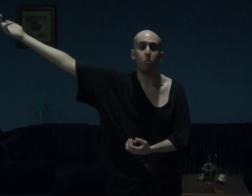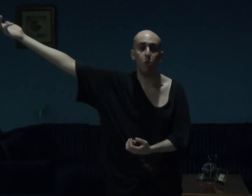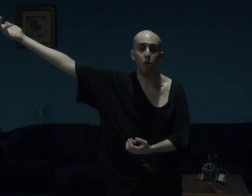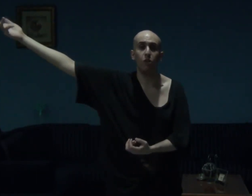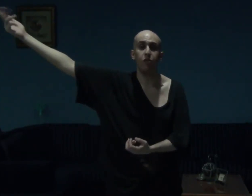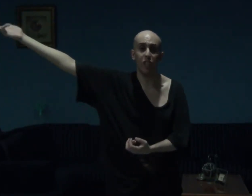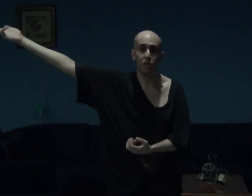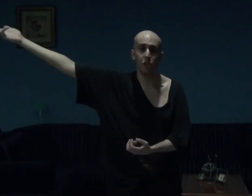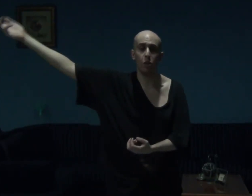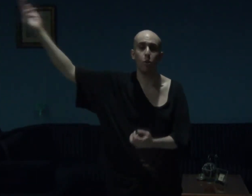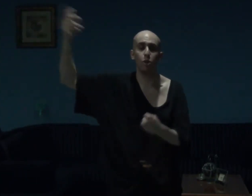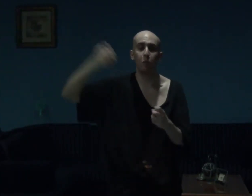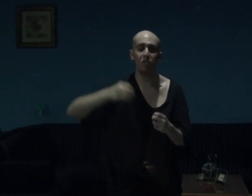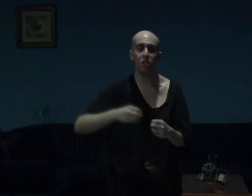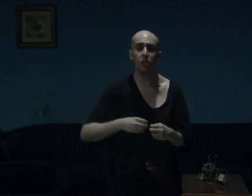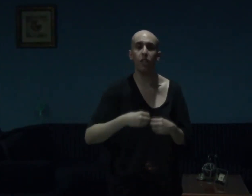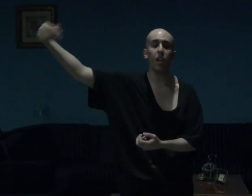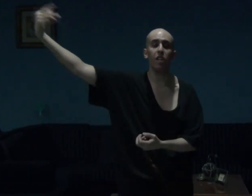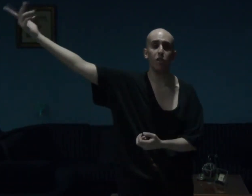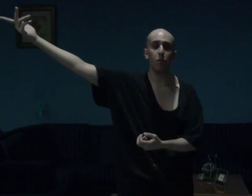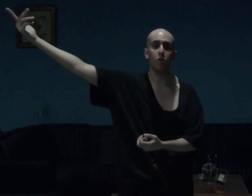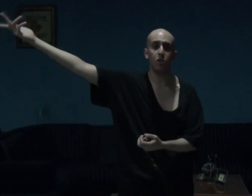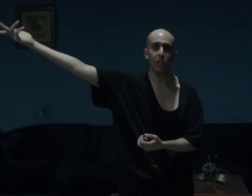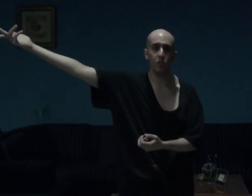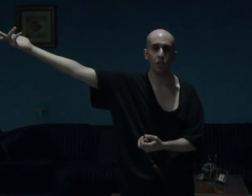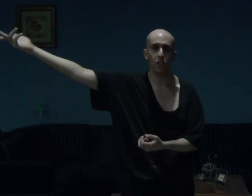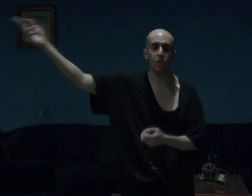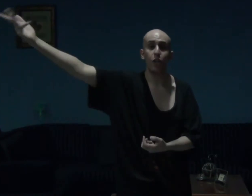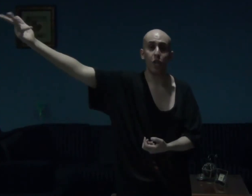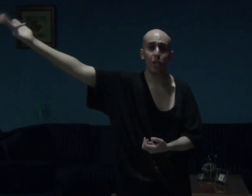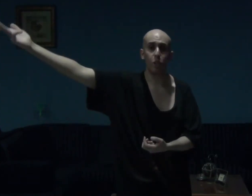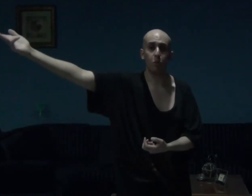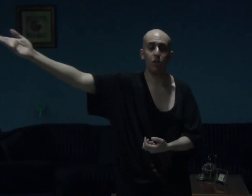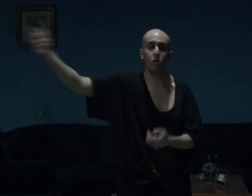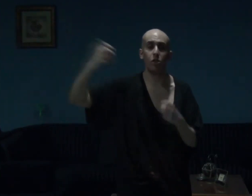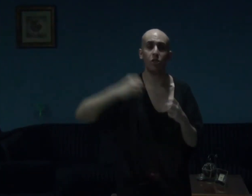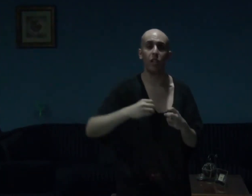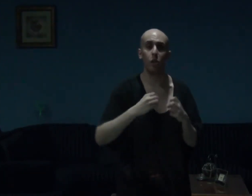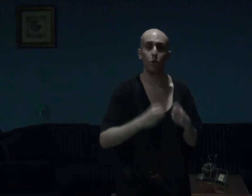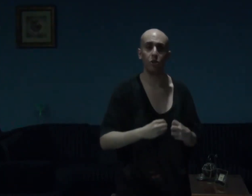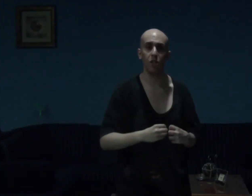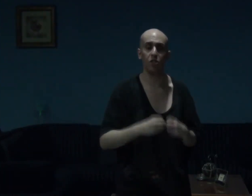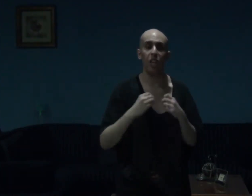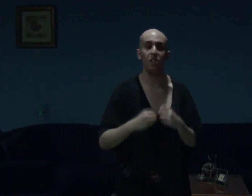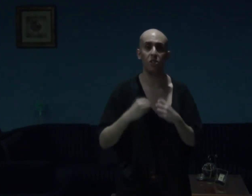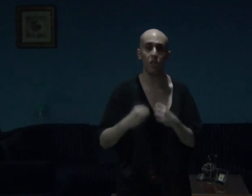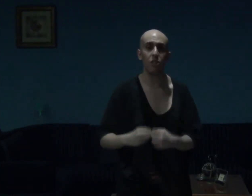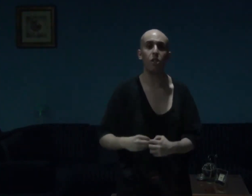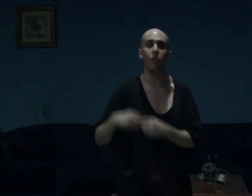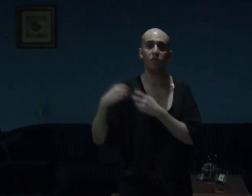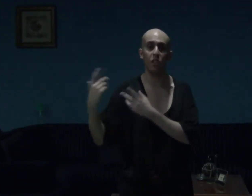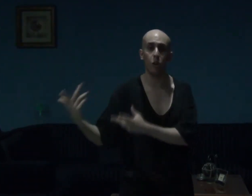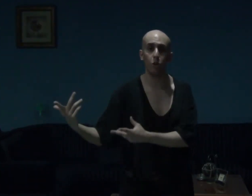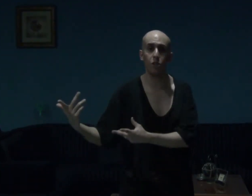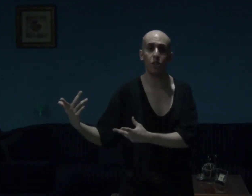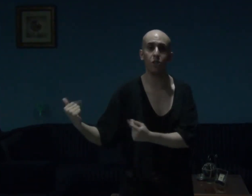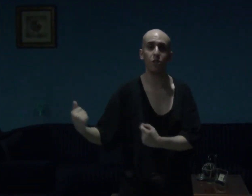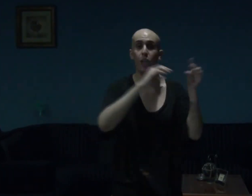Paul Fletcher, who's basically a neuroscientist, and expert on psychosis, and the study of psychosis, and